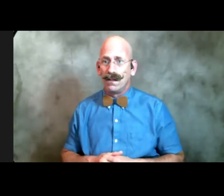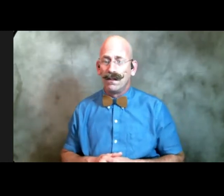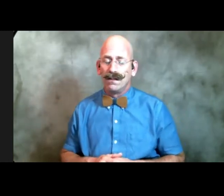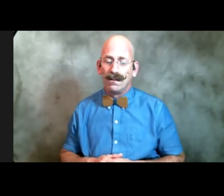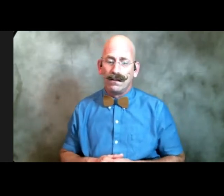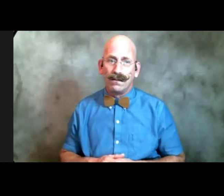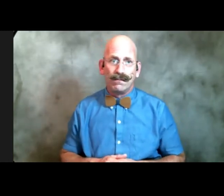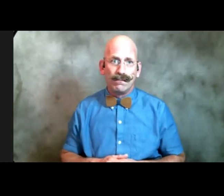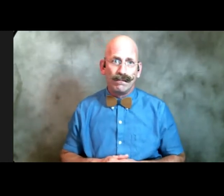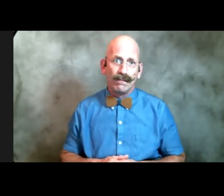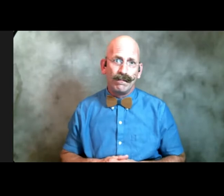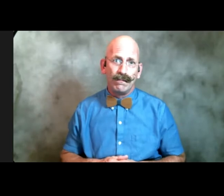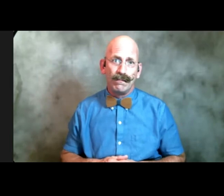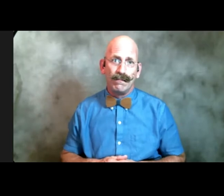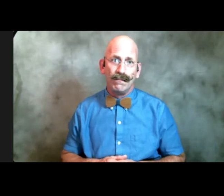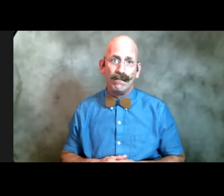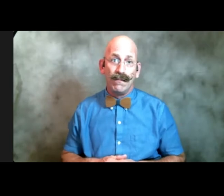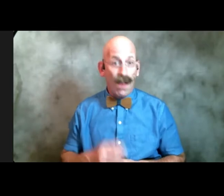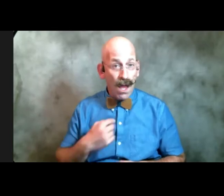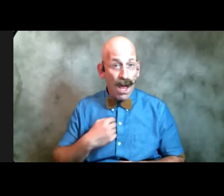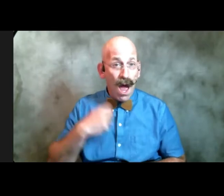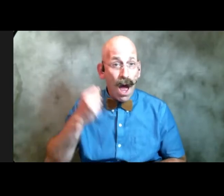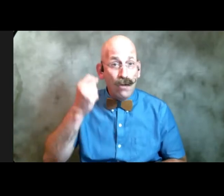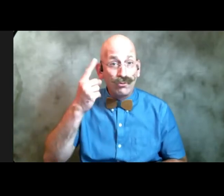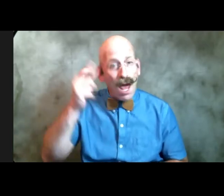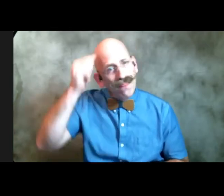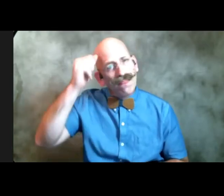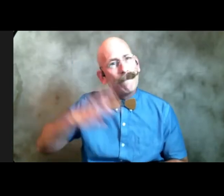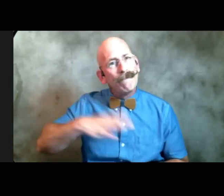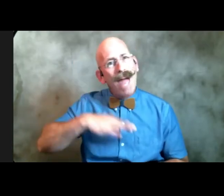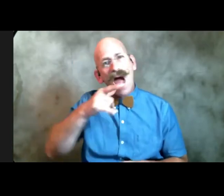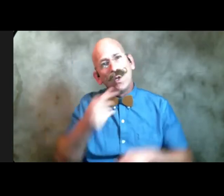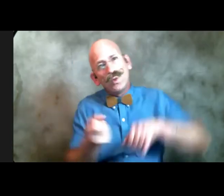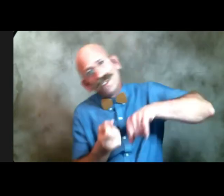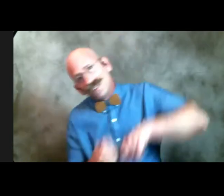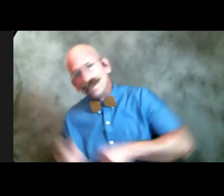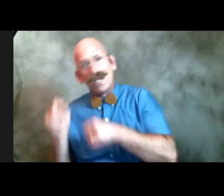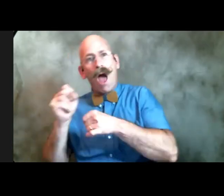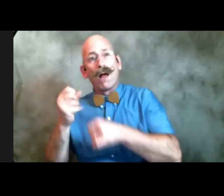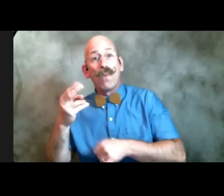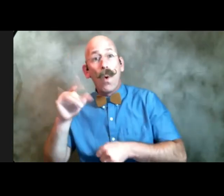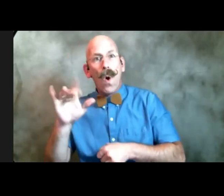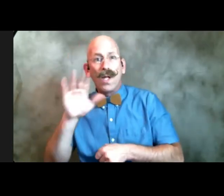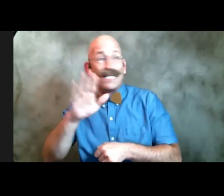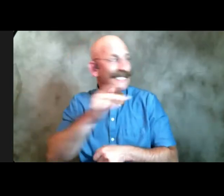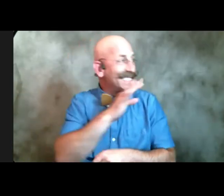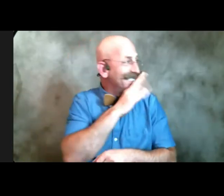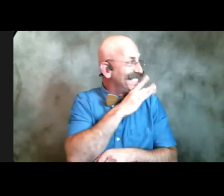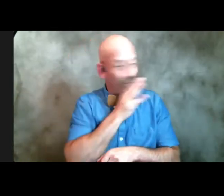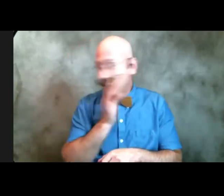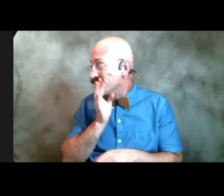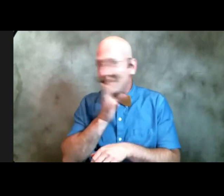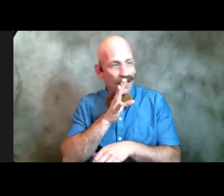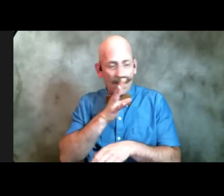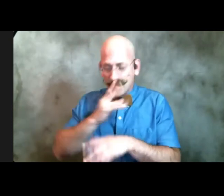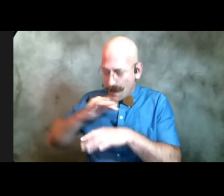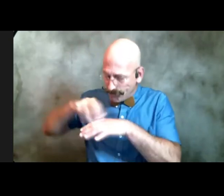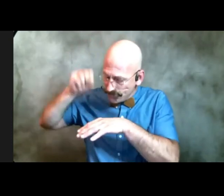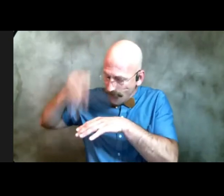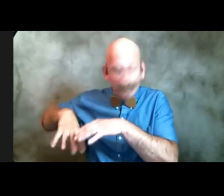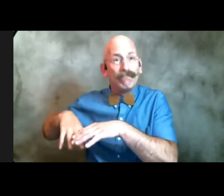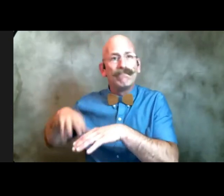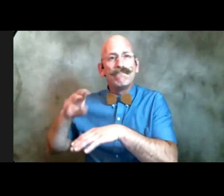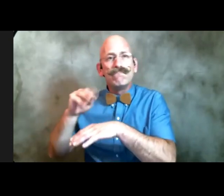i understand the guy who dug the hole whispered his secret into the creekside mud